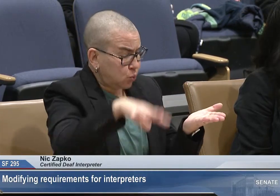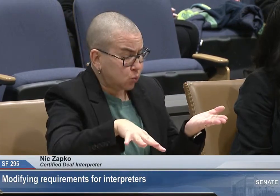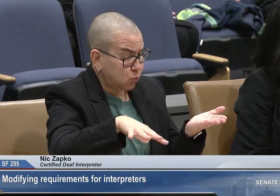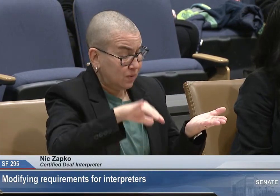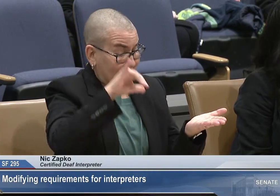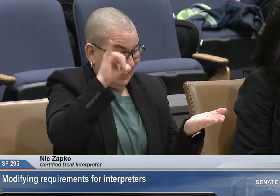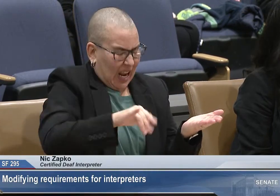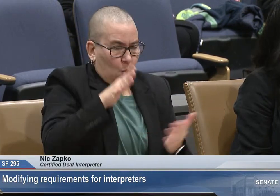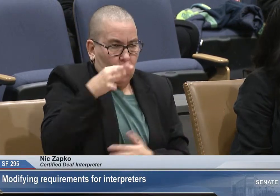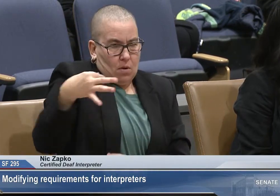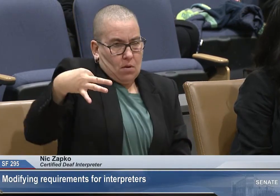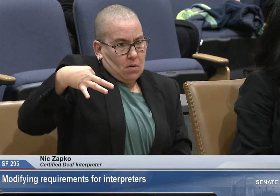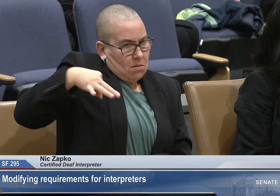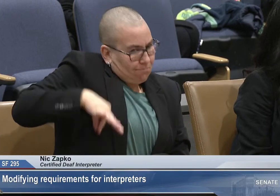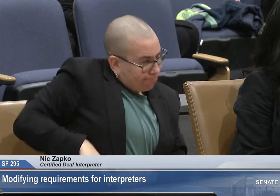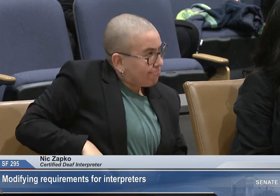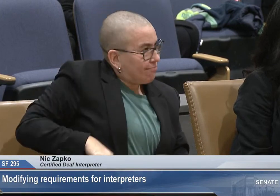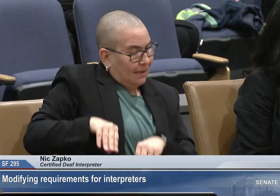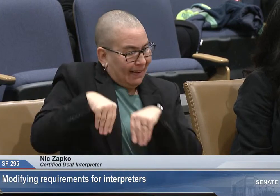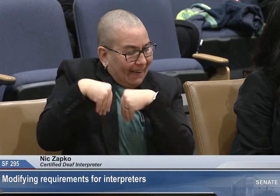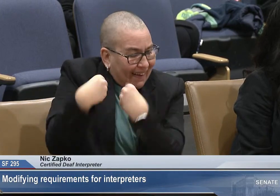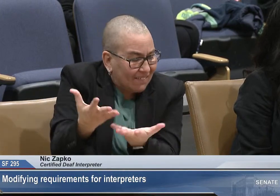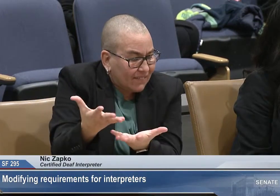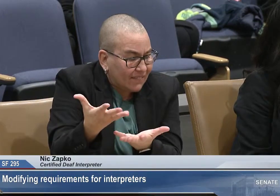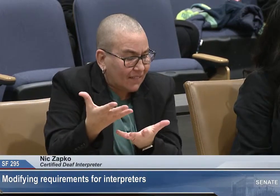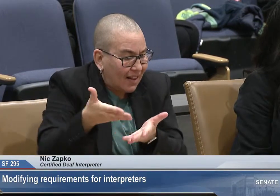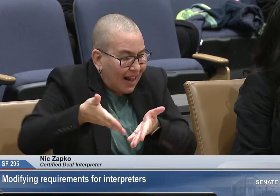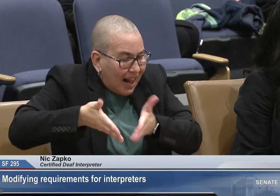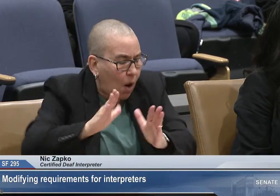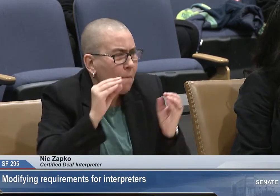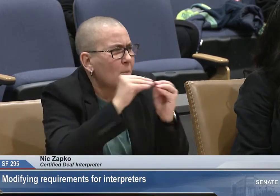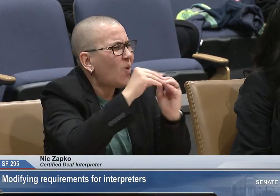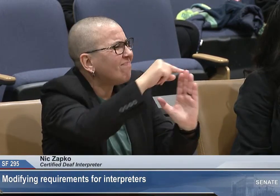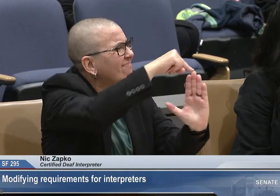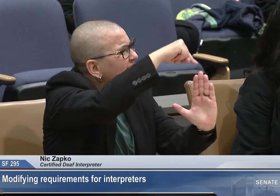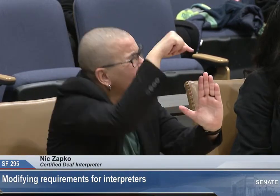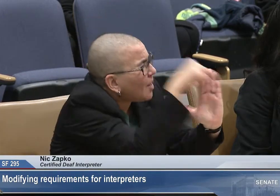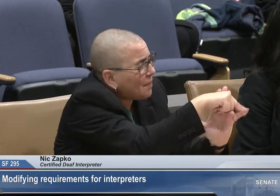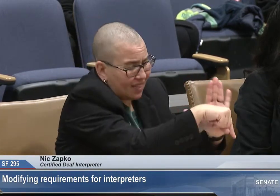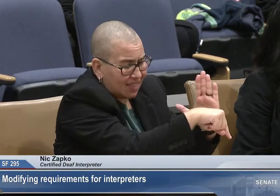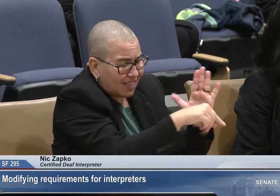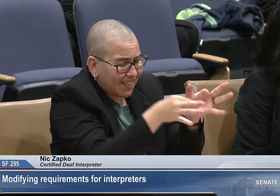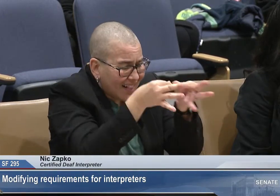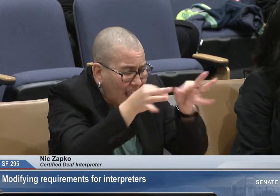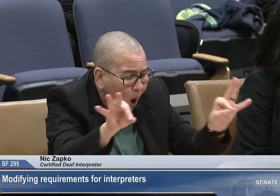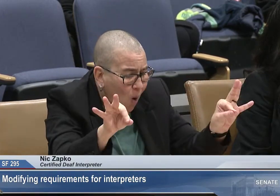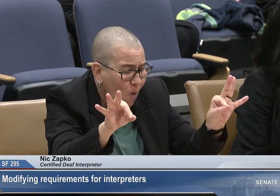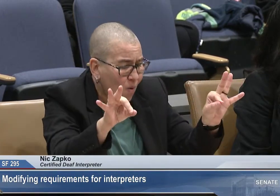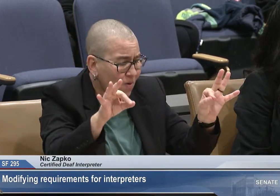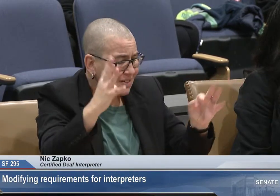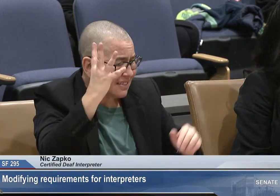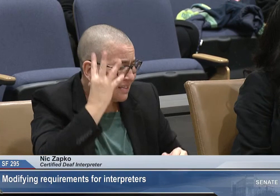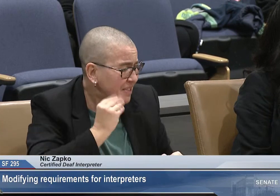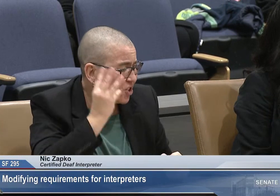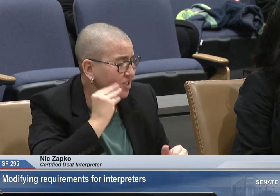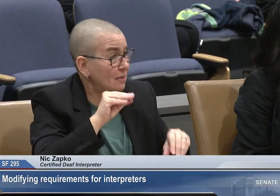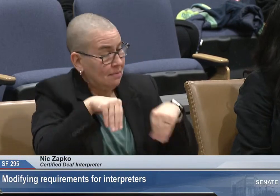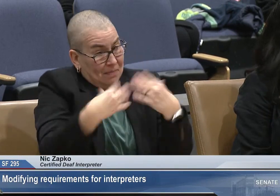settings for deaf students. And the benefits of having a CDI allows for more